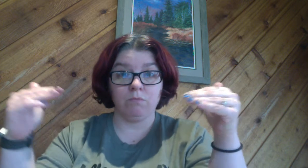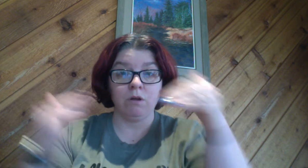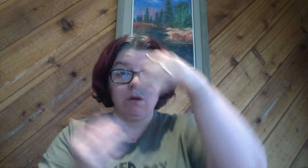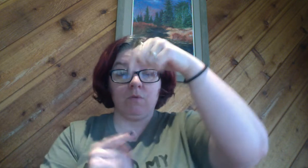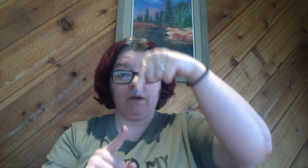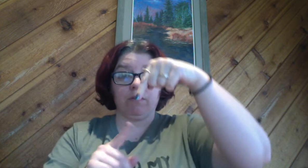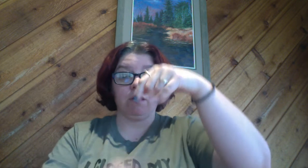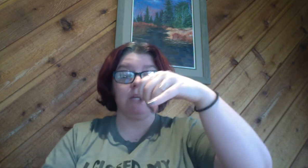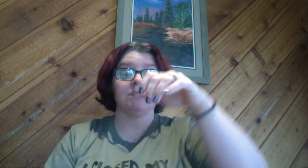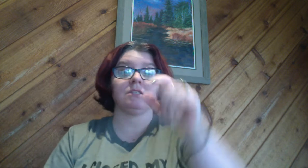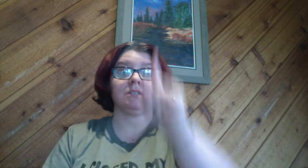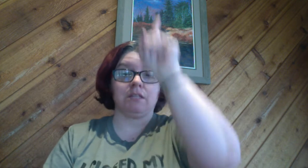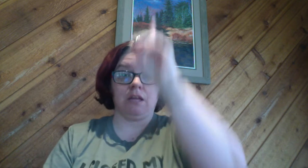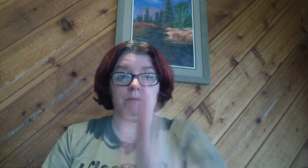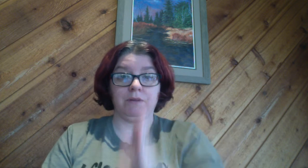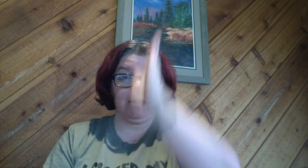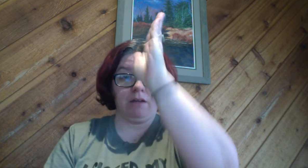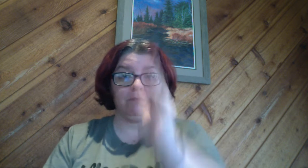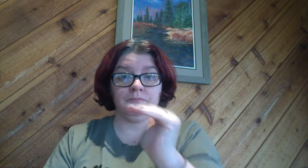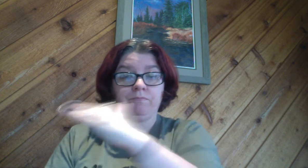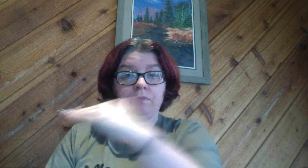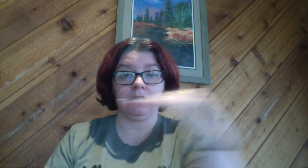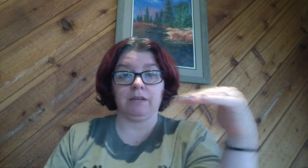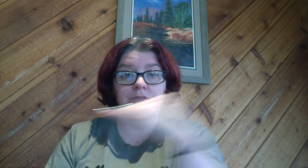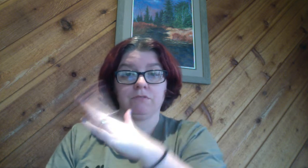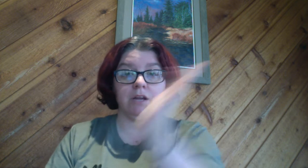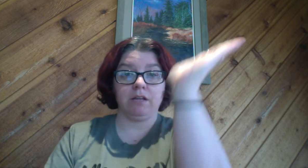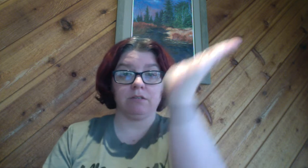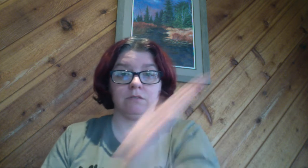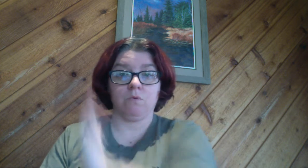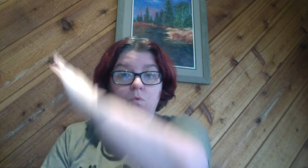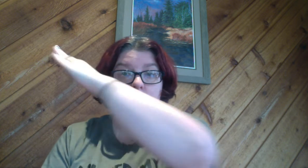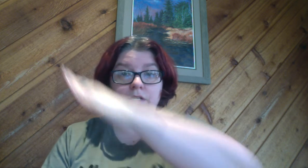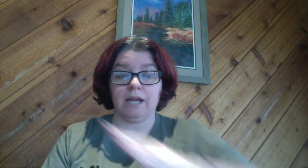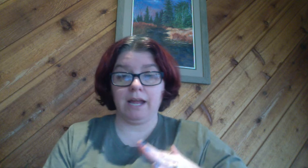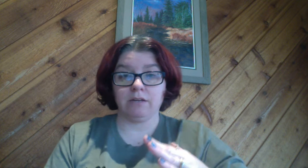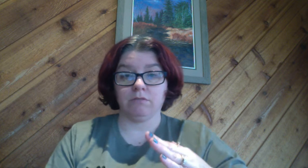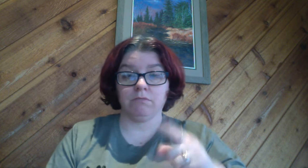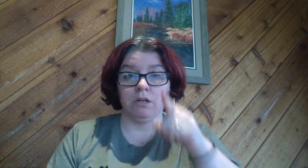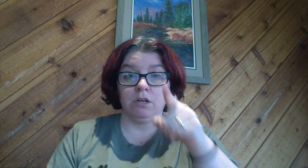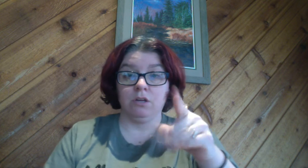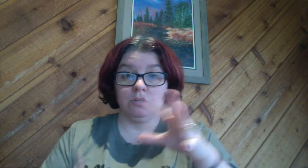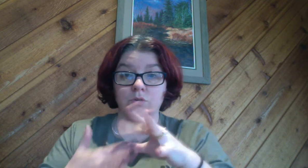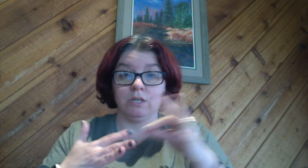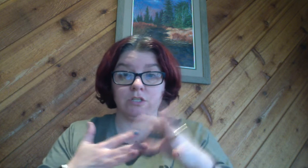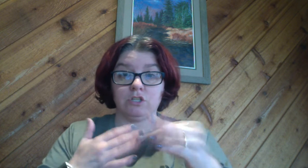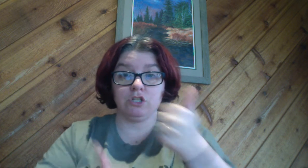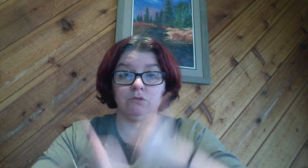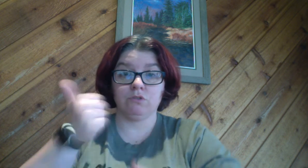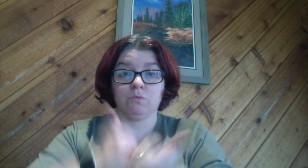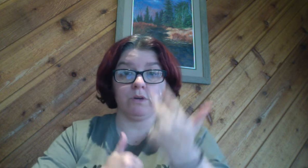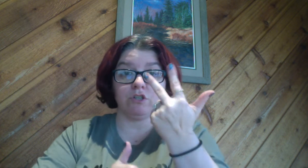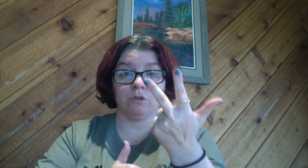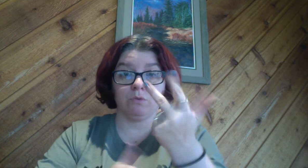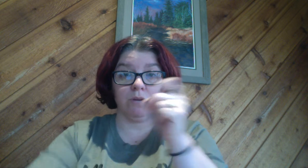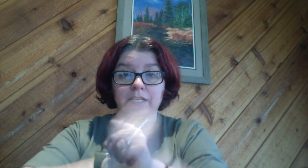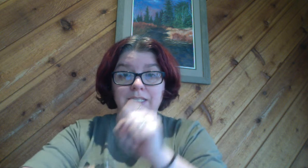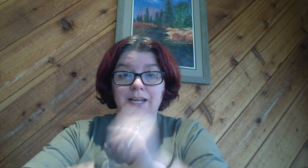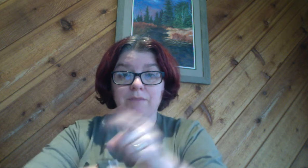whether it's up and down left and right or diagonal you get to choose which three assignments